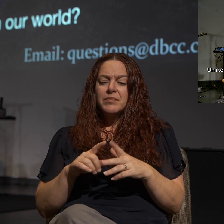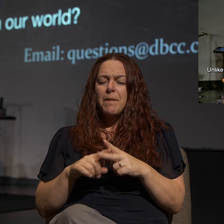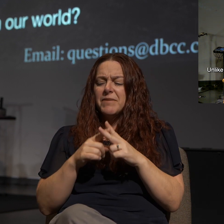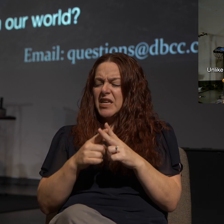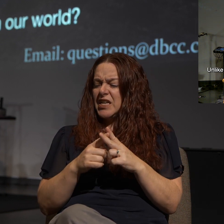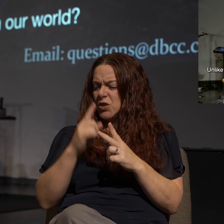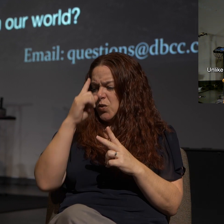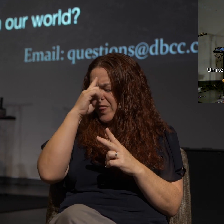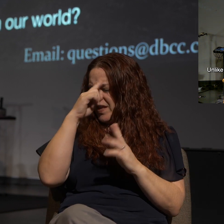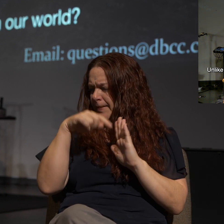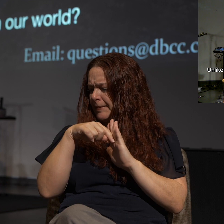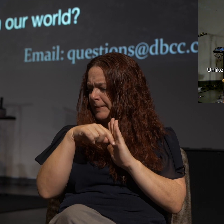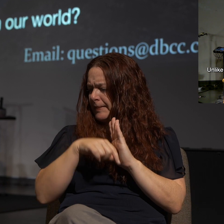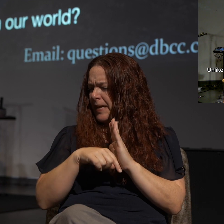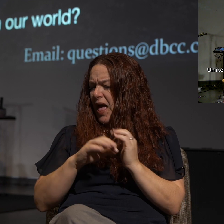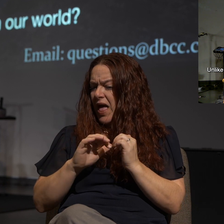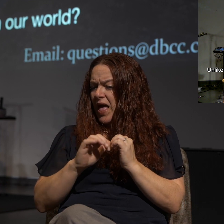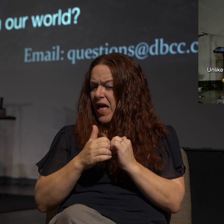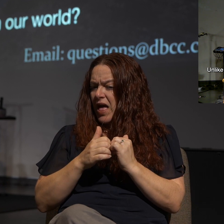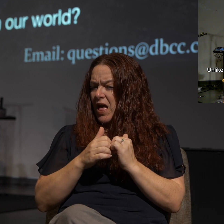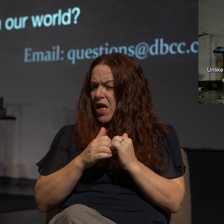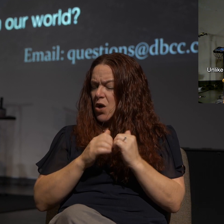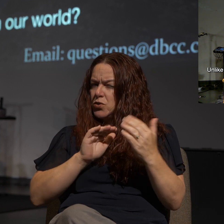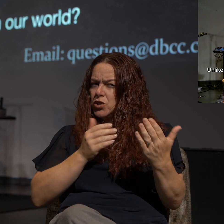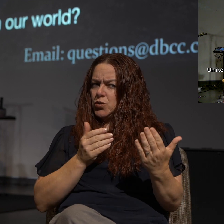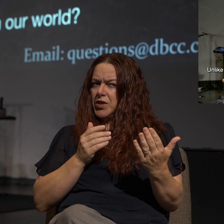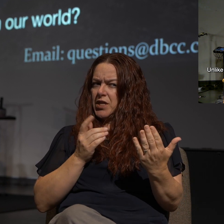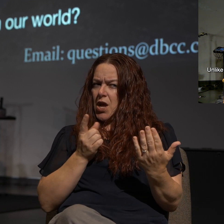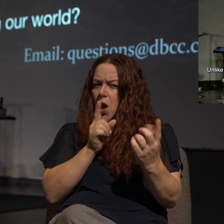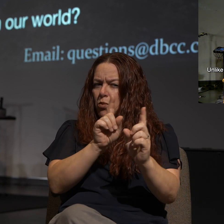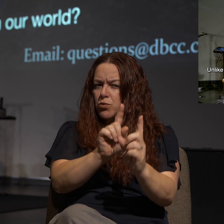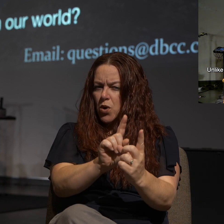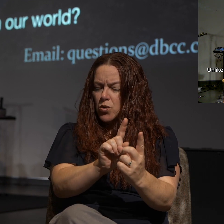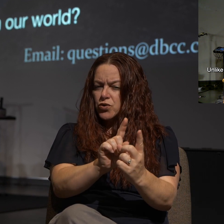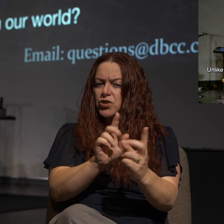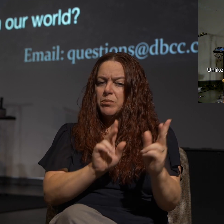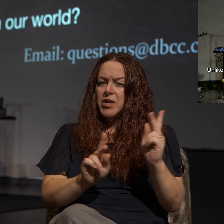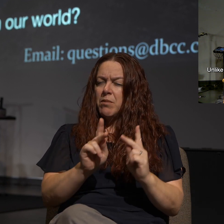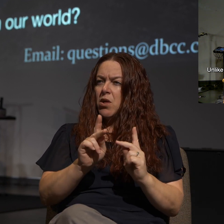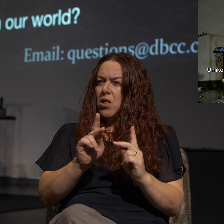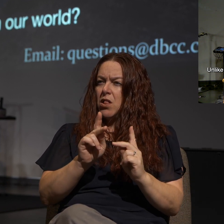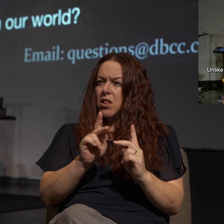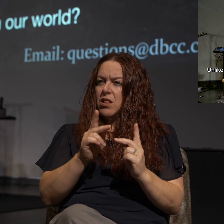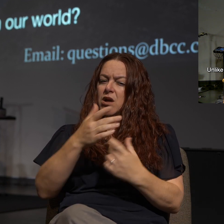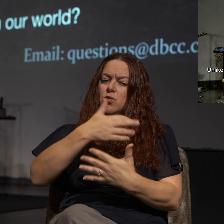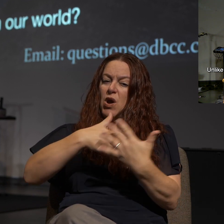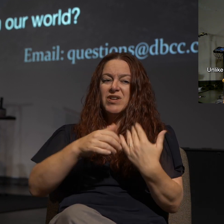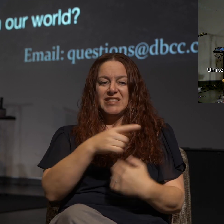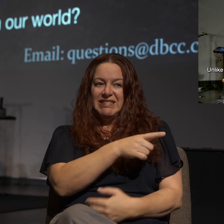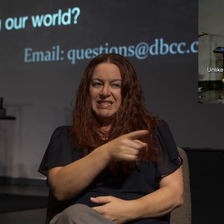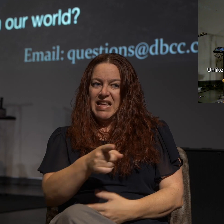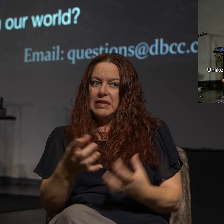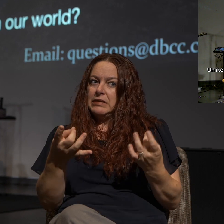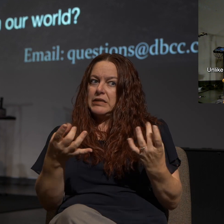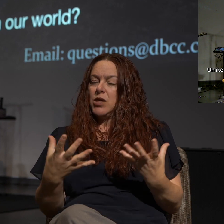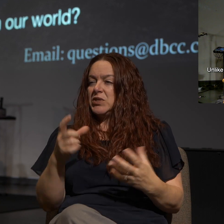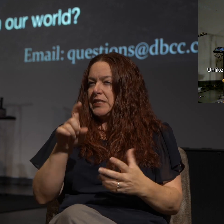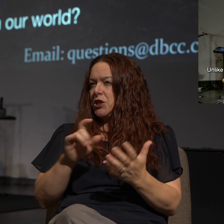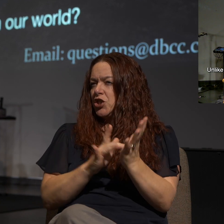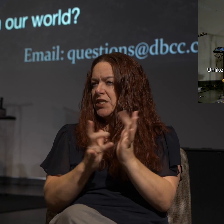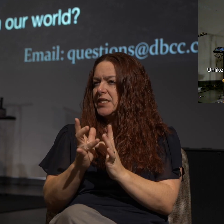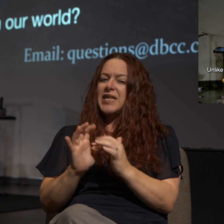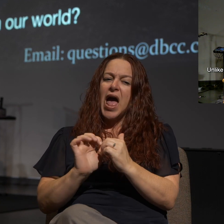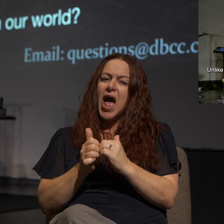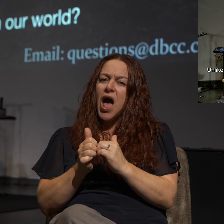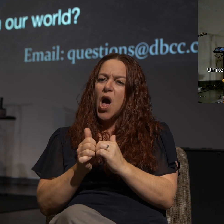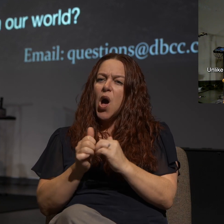deeply about how do we approach the people around us who desperately need Jesus? What are some ways that